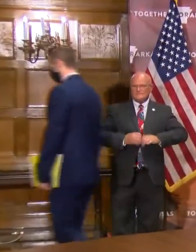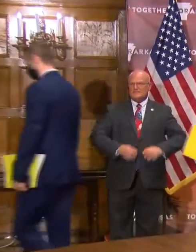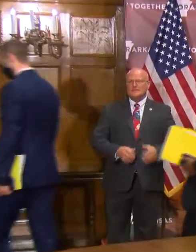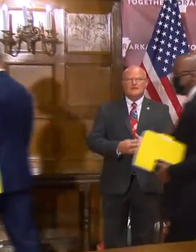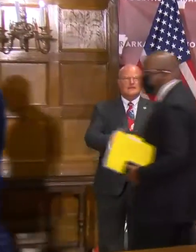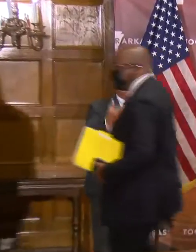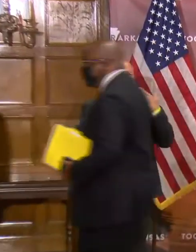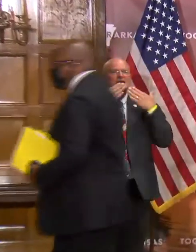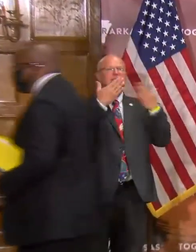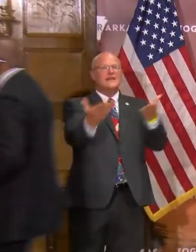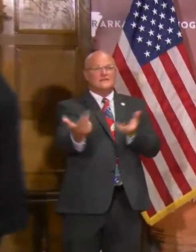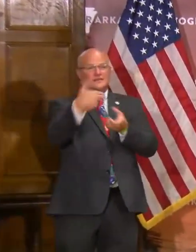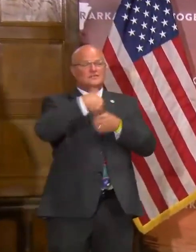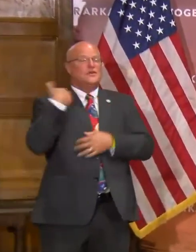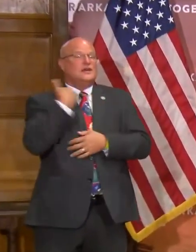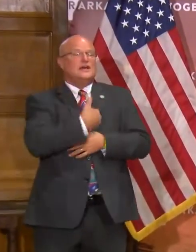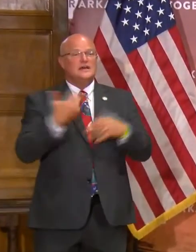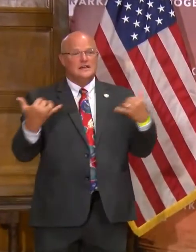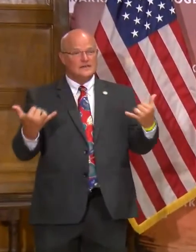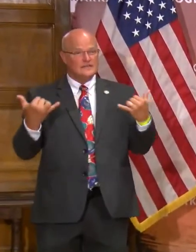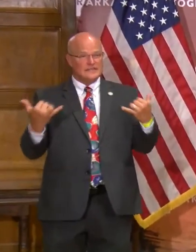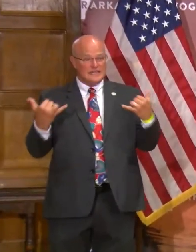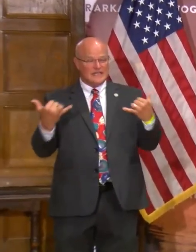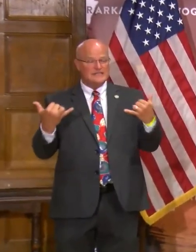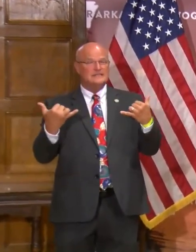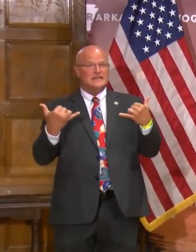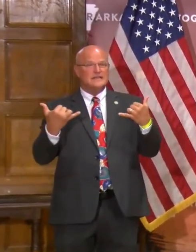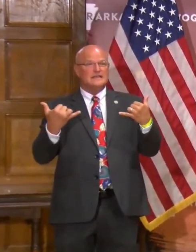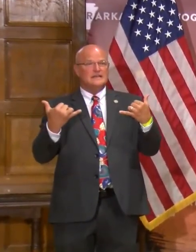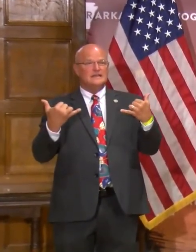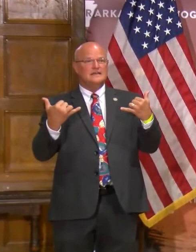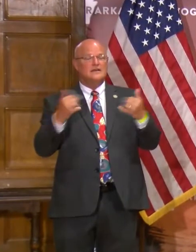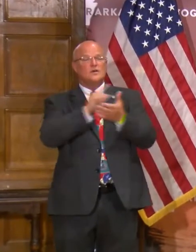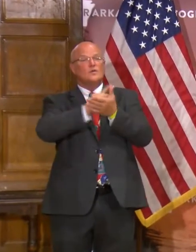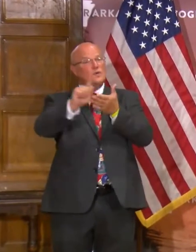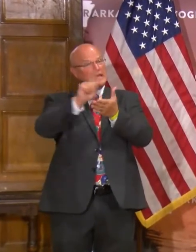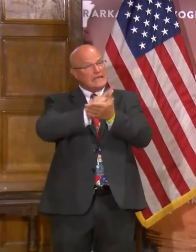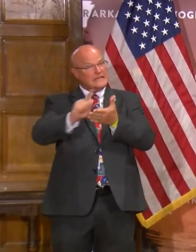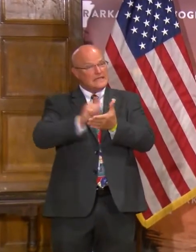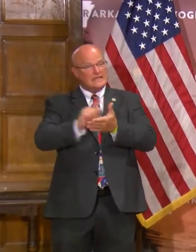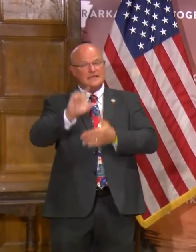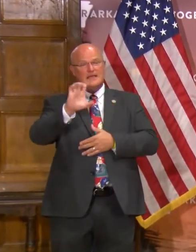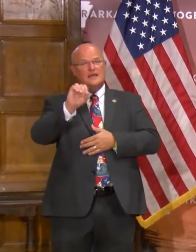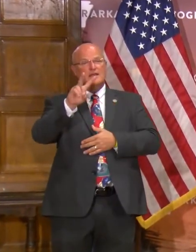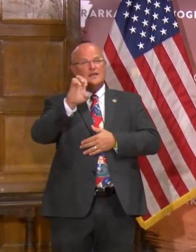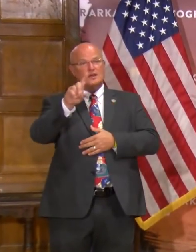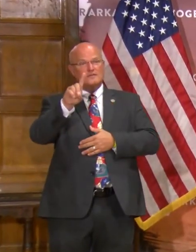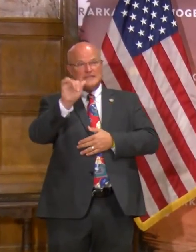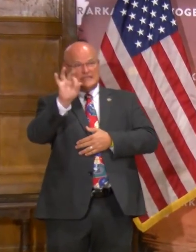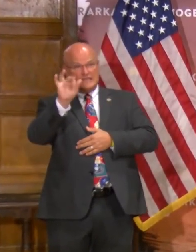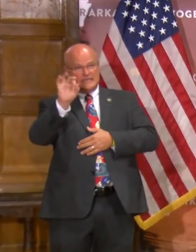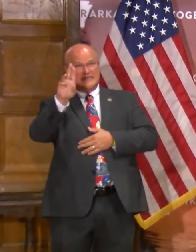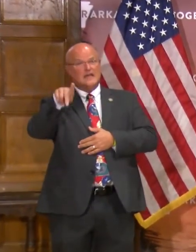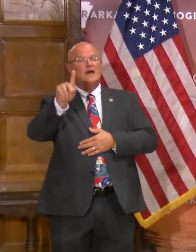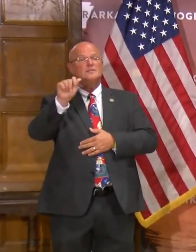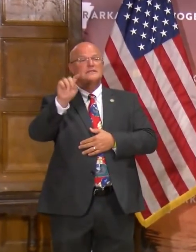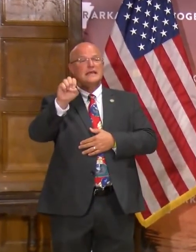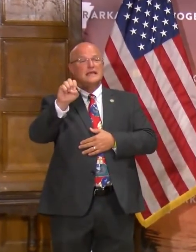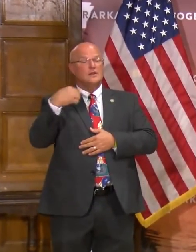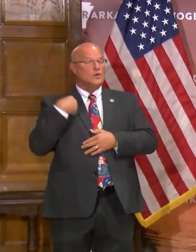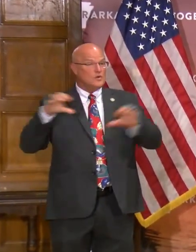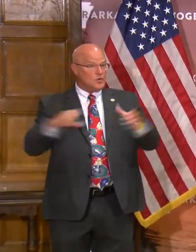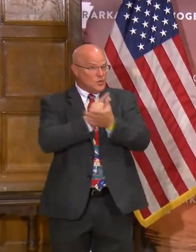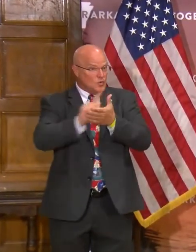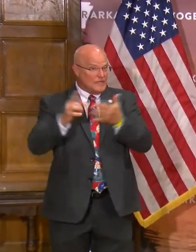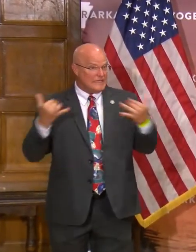Thank you for joining me for today's weekly COVID-19 update and since we're doing it